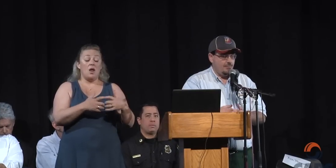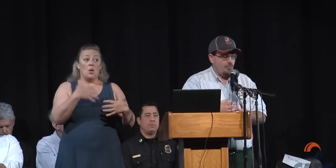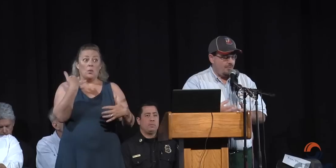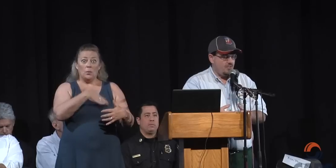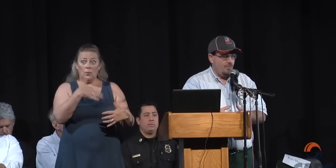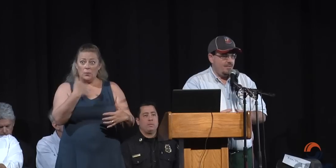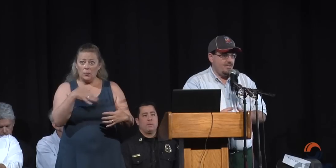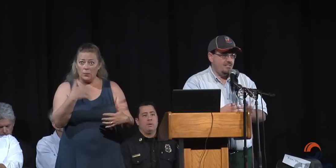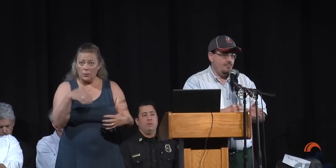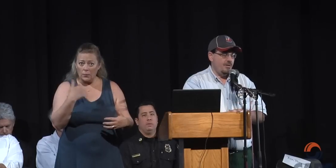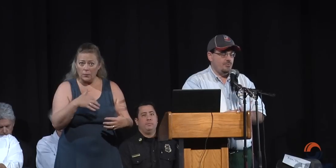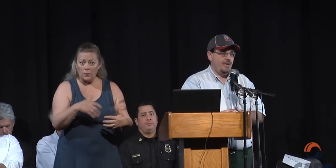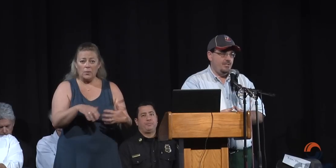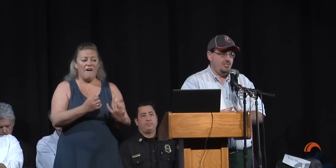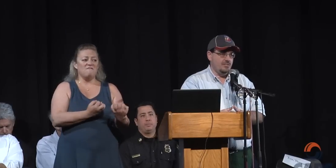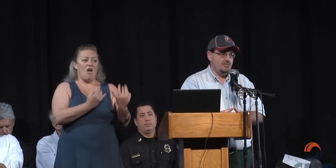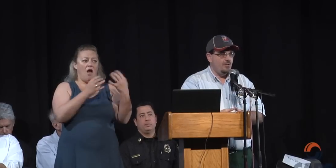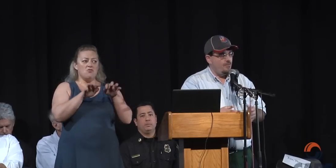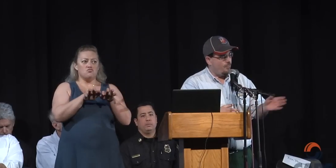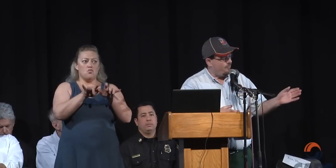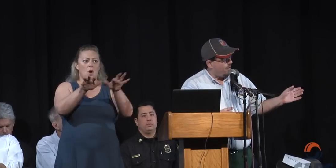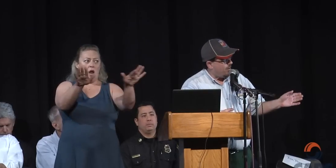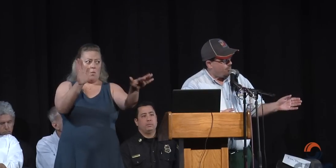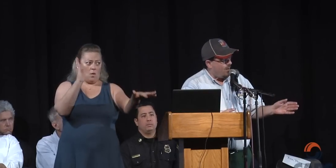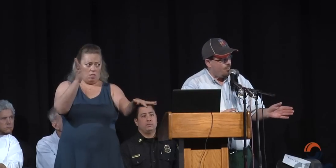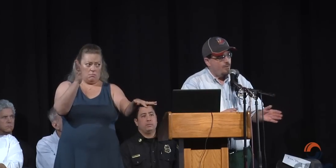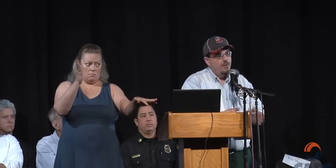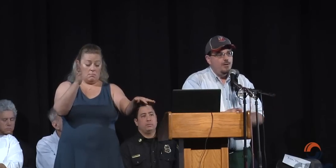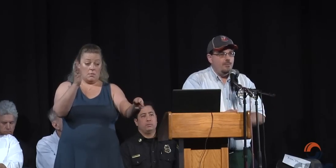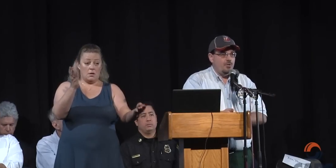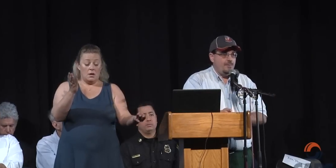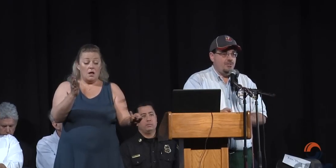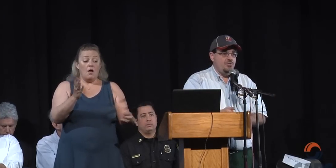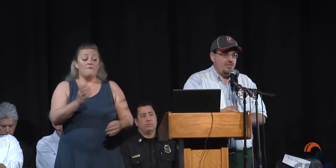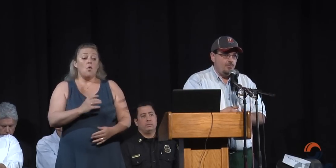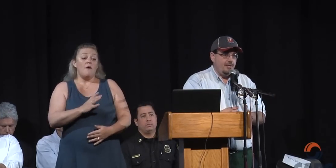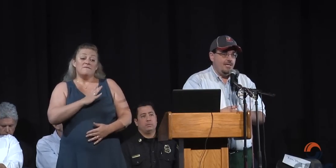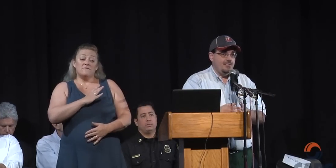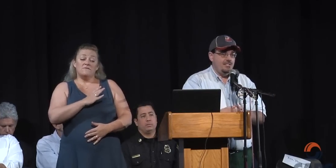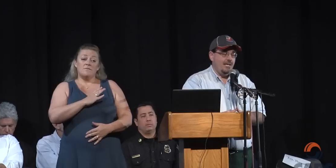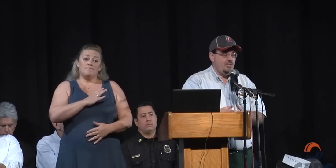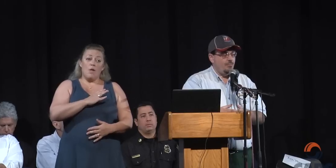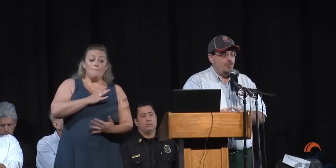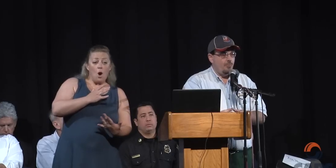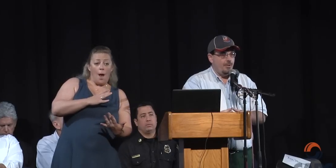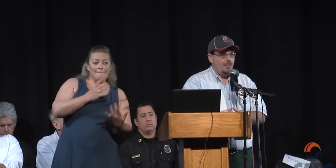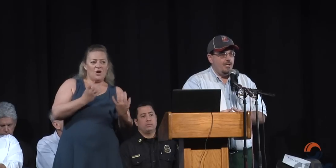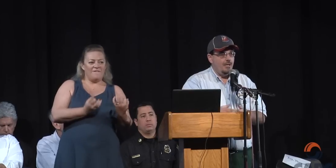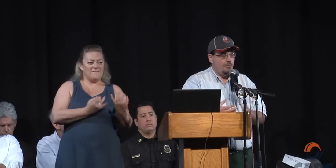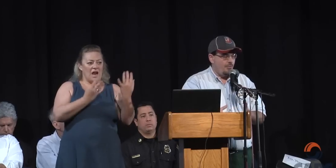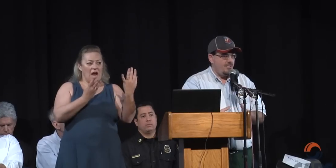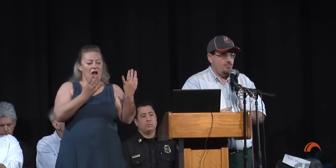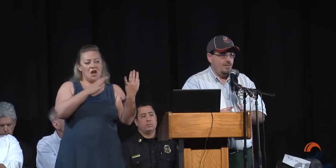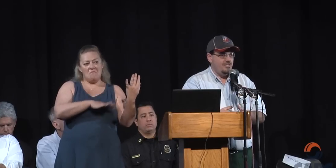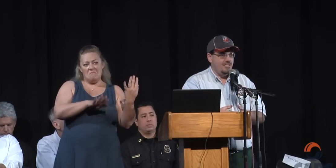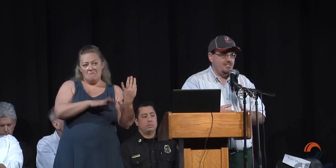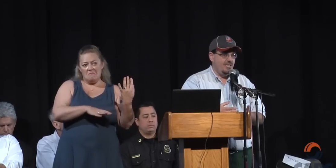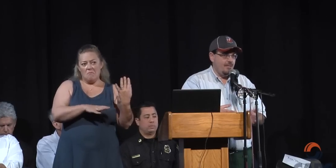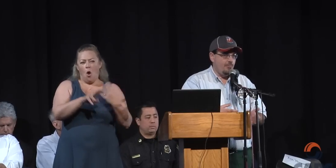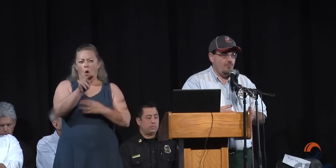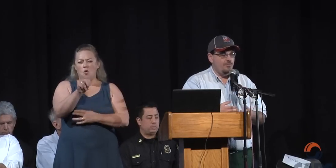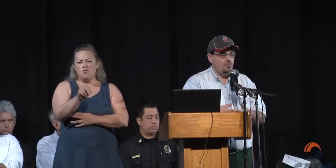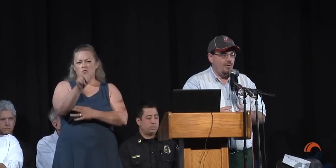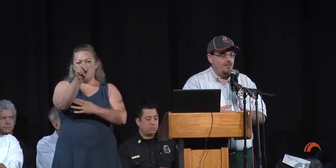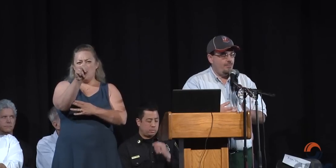really good, some northeast winds and some very dry conditions. For the fire proper, we're expecting generally tonight and tomorrow morning, northeast winds